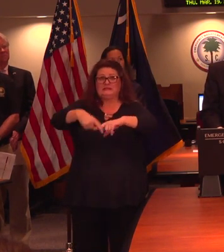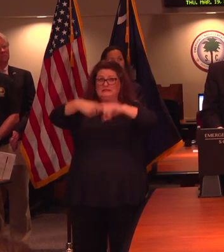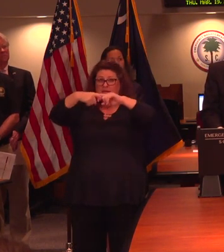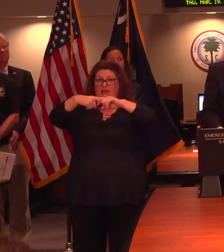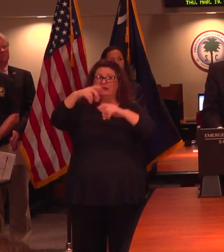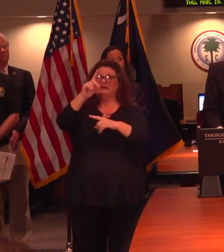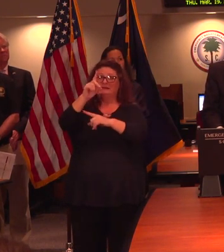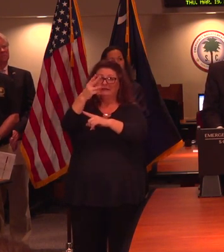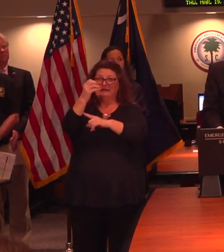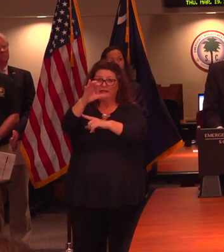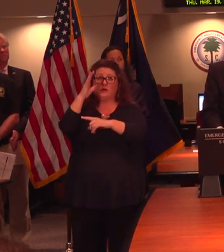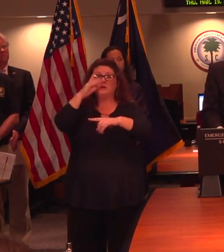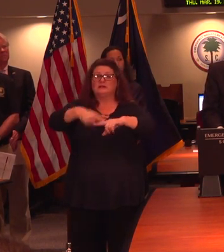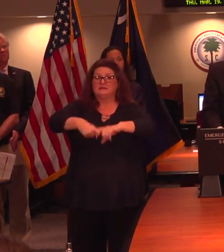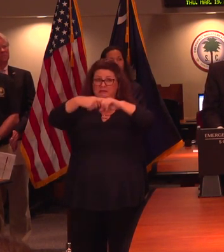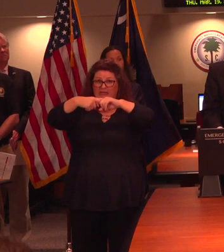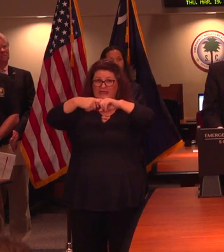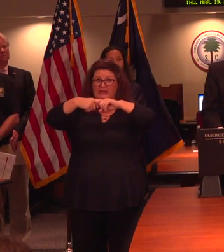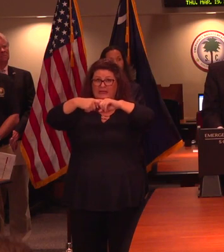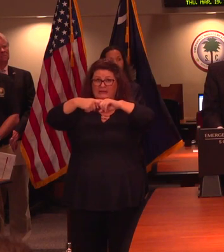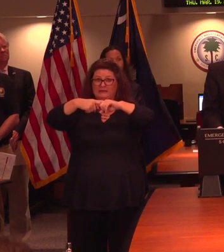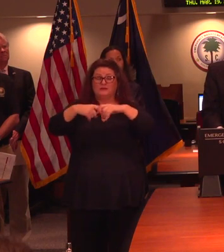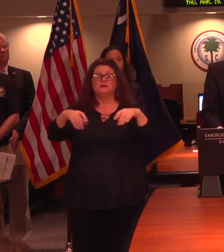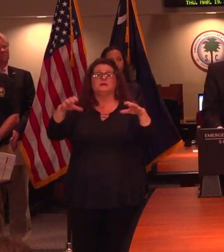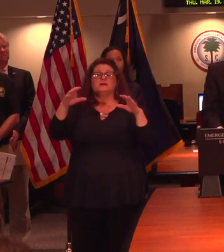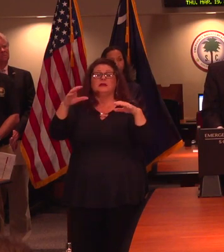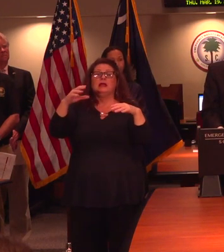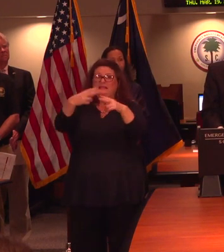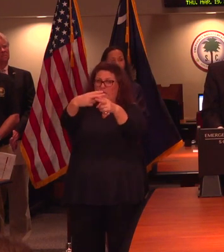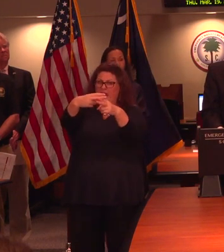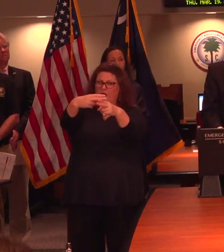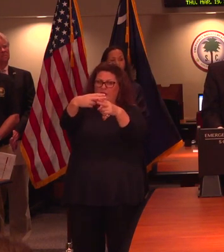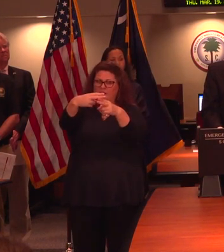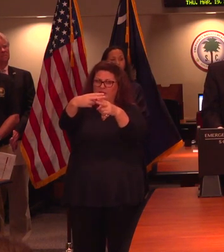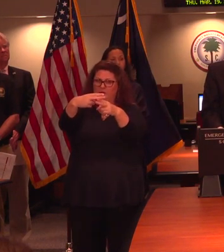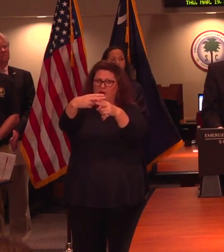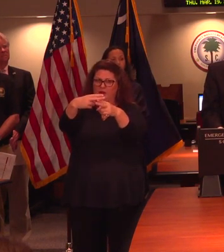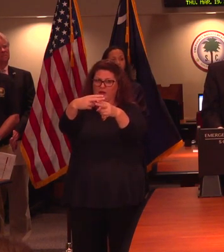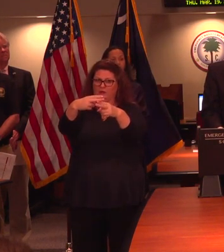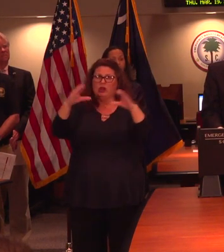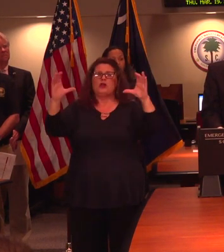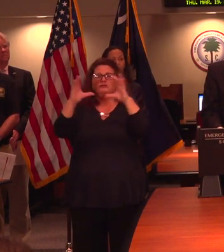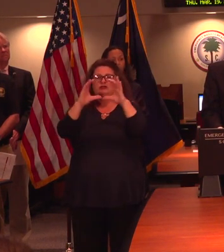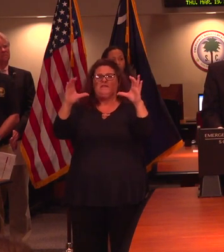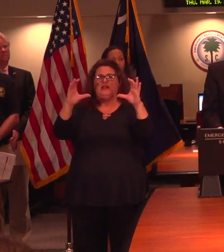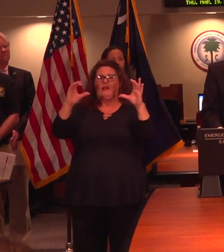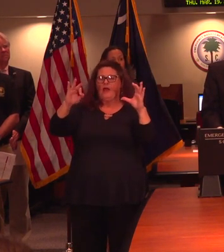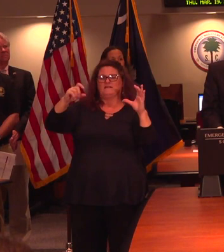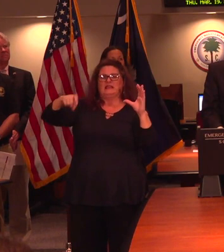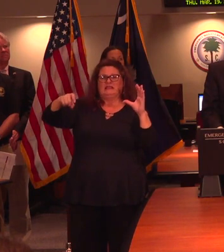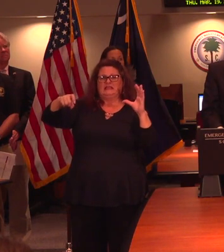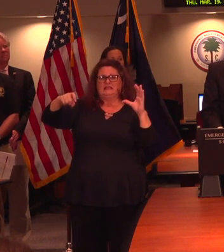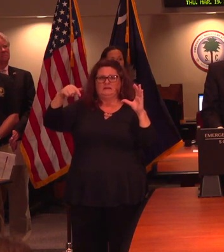certificate of need regulations. That is, temporarily suspend DHEC, certificate of need regulations,